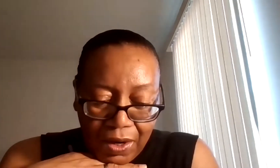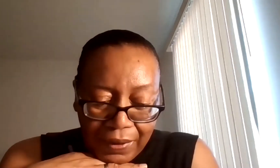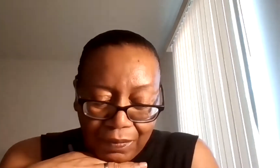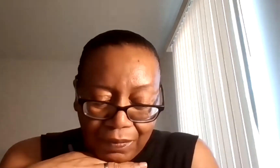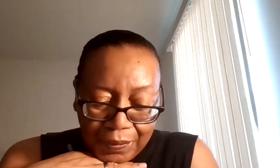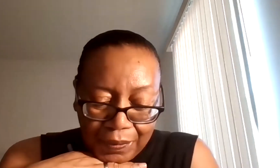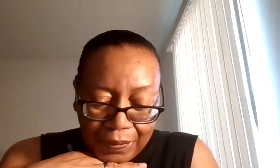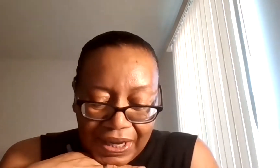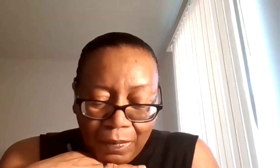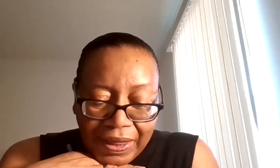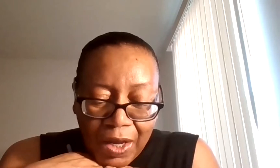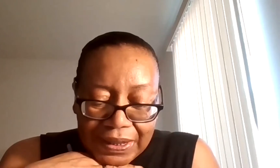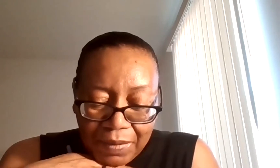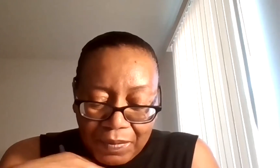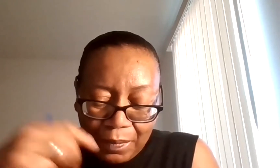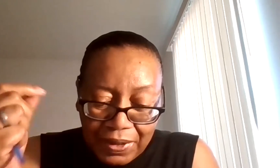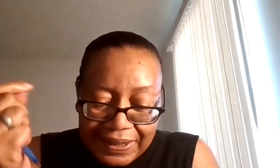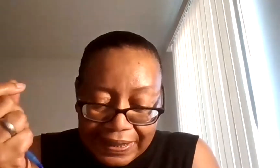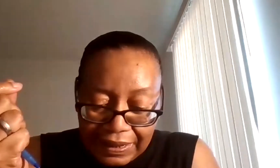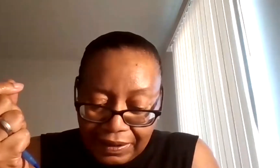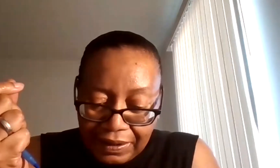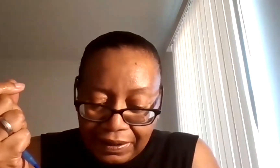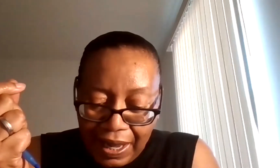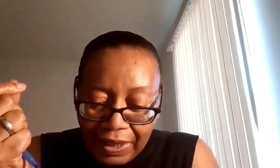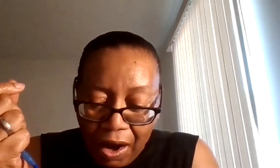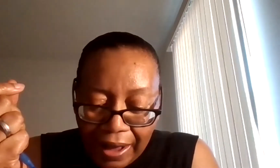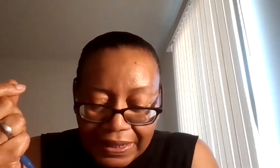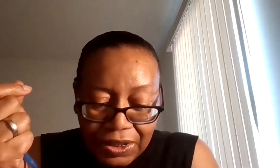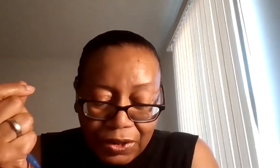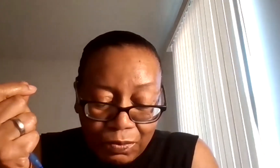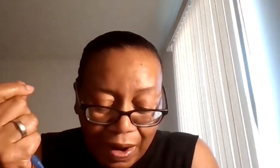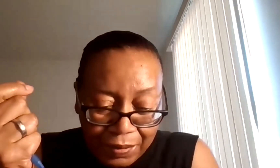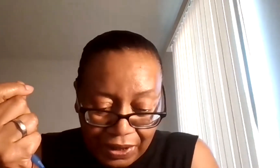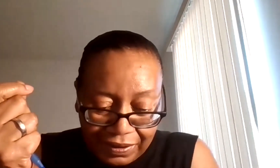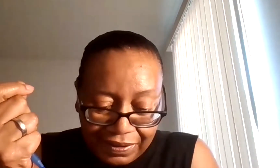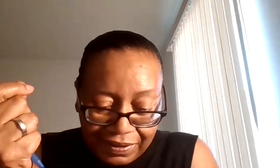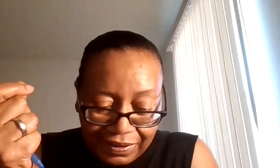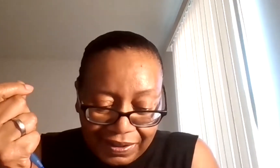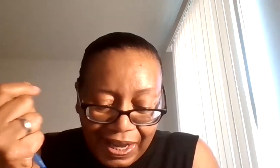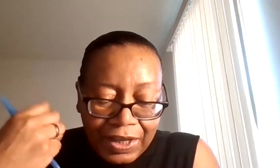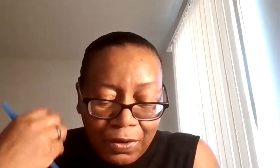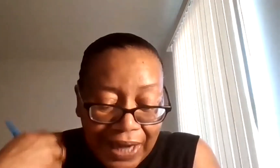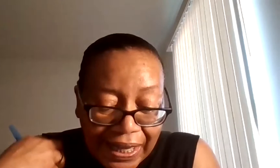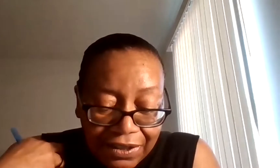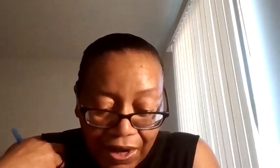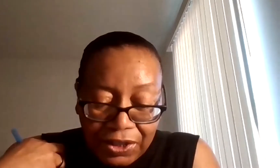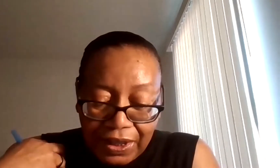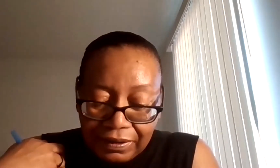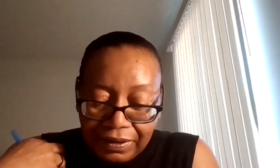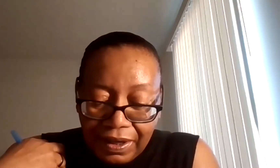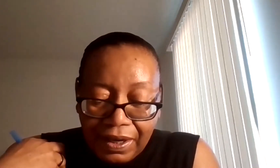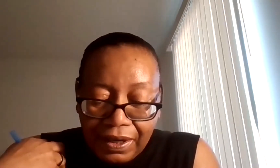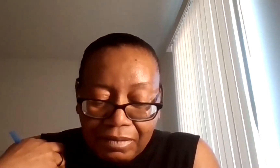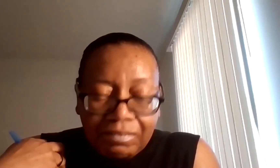and what they're going through. But when those symptoms are persistent and causes disruption in your daily